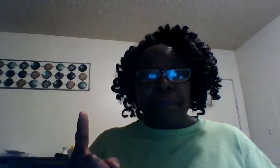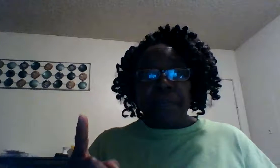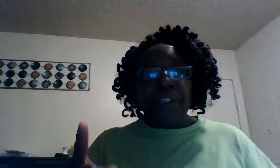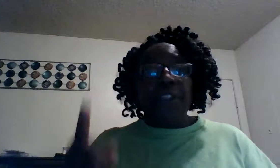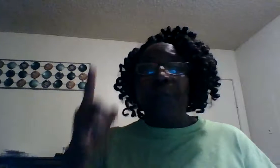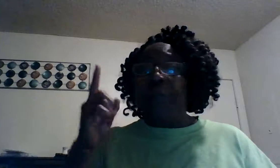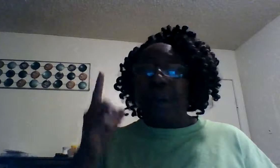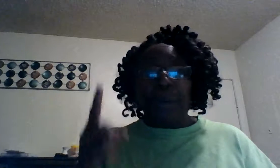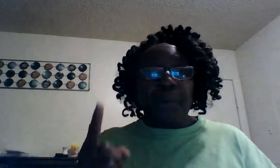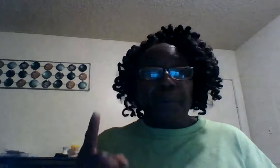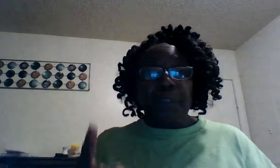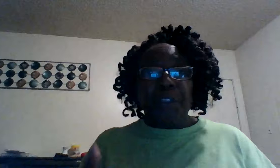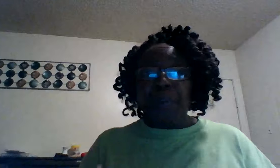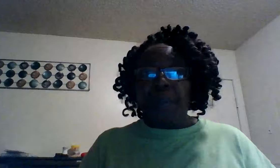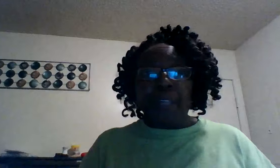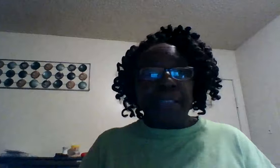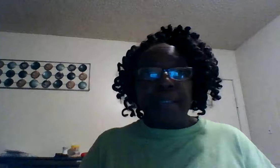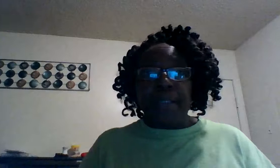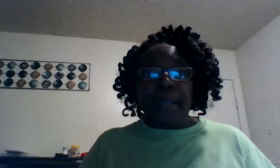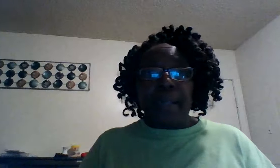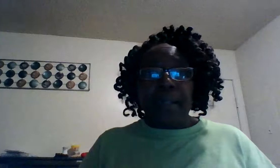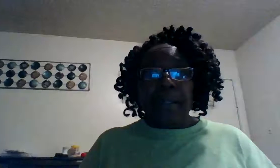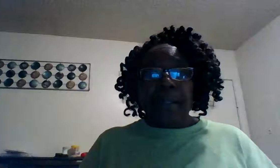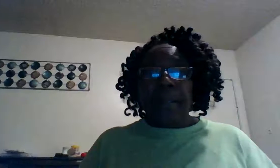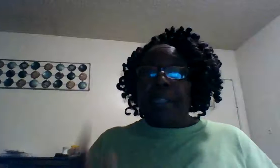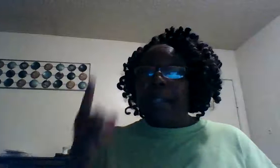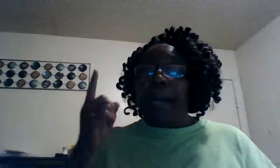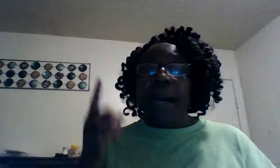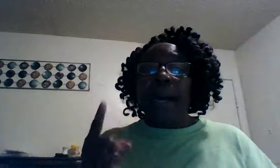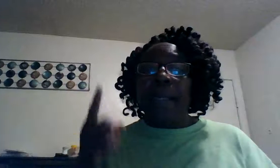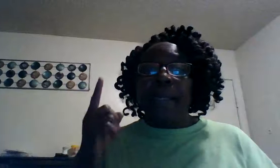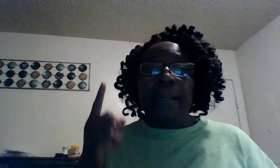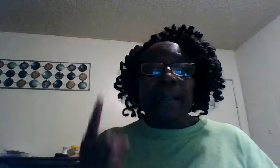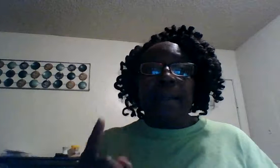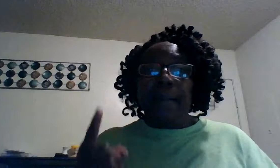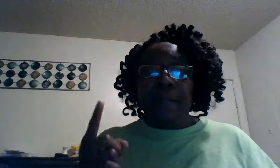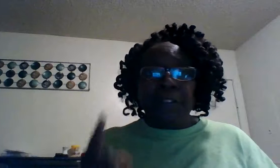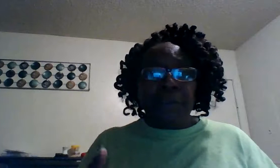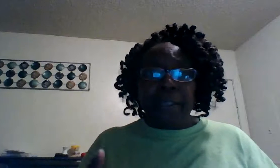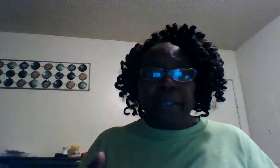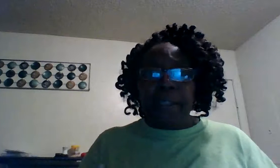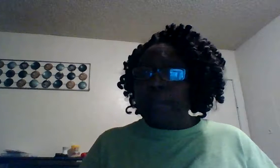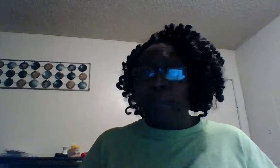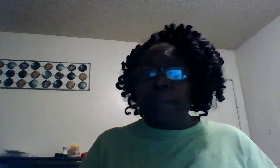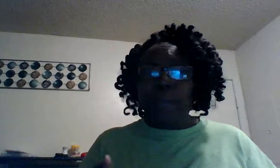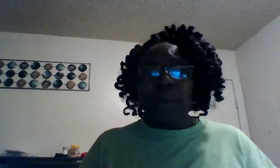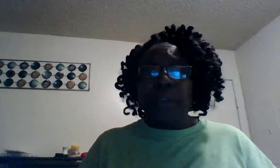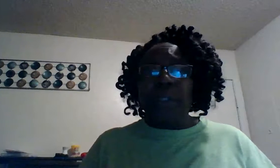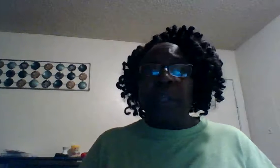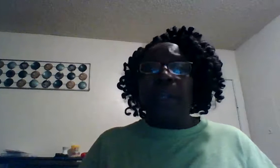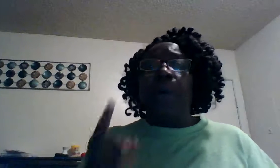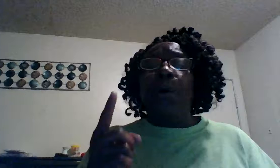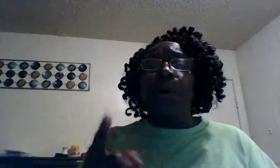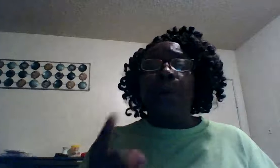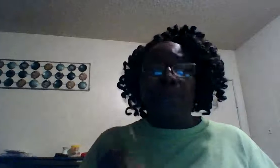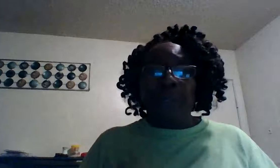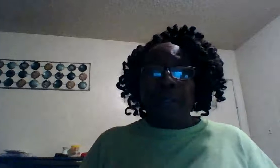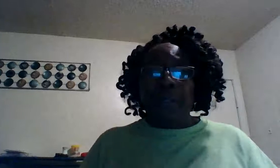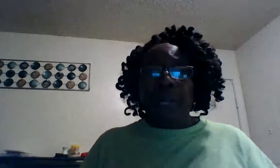you know what you're facing today but God loves you and this is what the words say who that